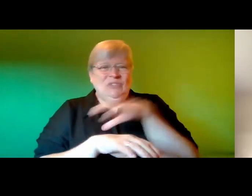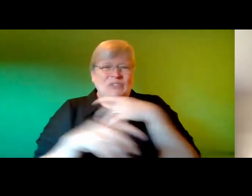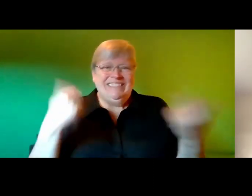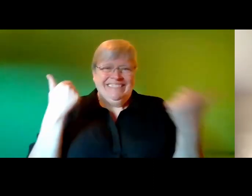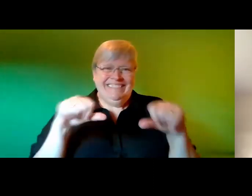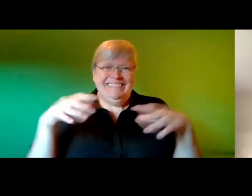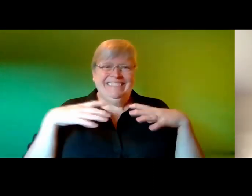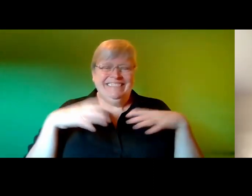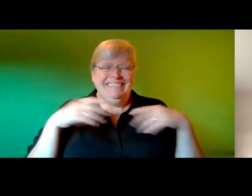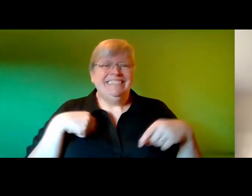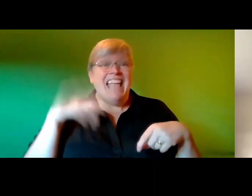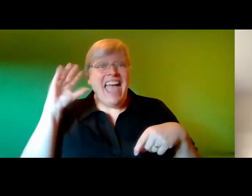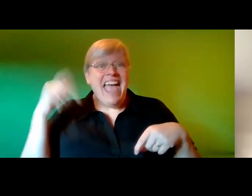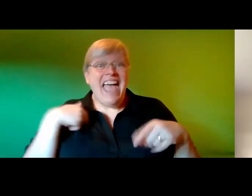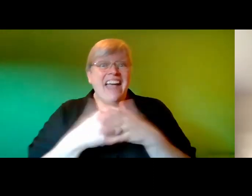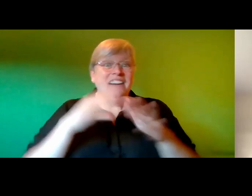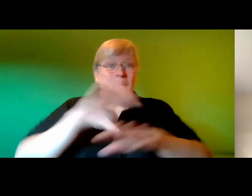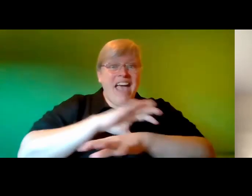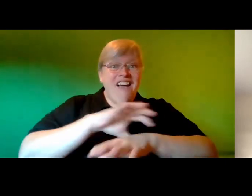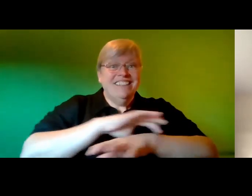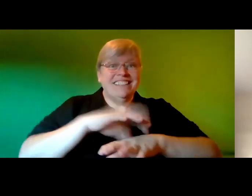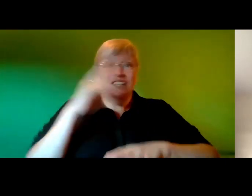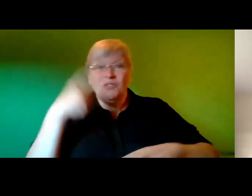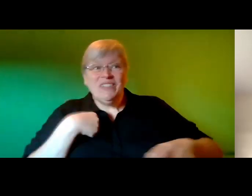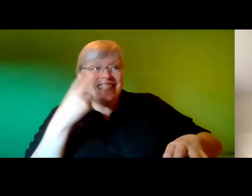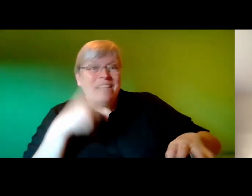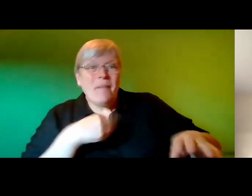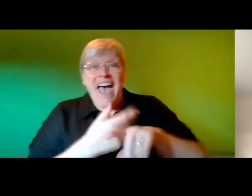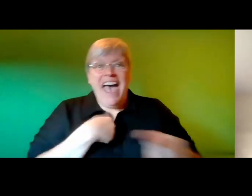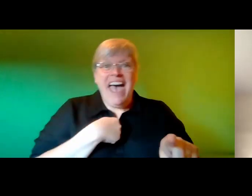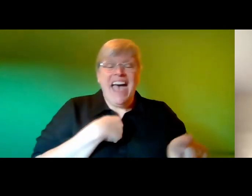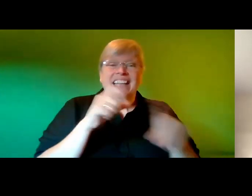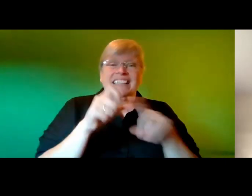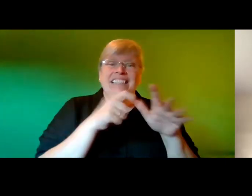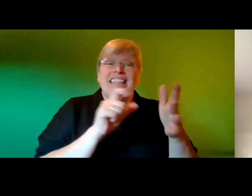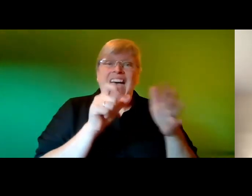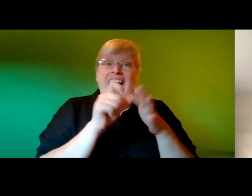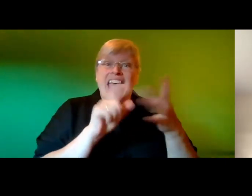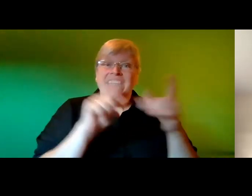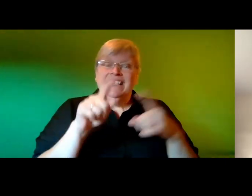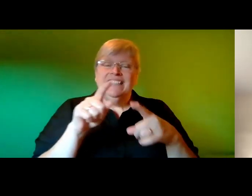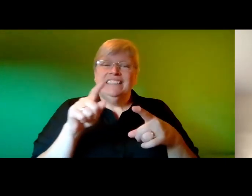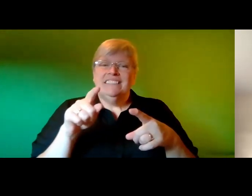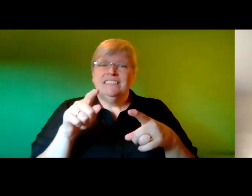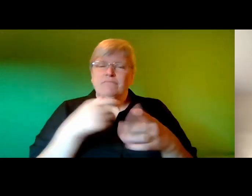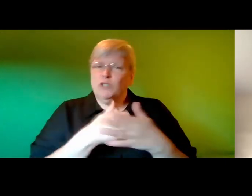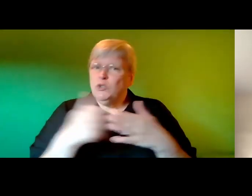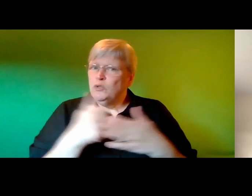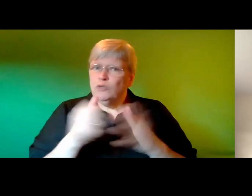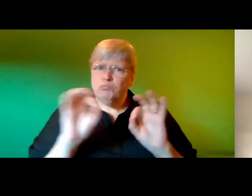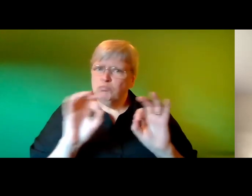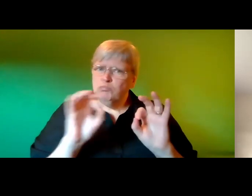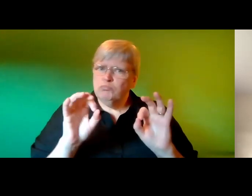i hear the sound of bangles clinking together and look up to see my daddy but not in her usual jeans and cardigans she wears for our walks